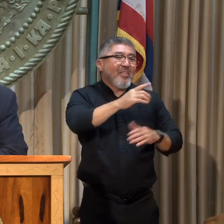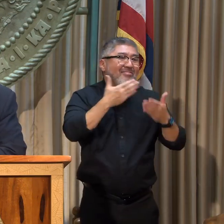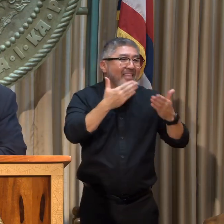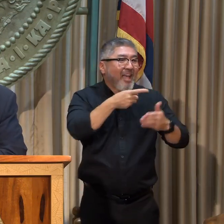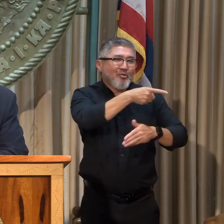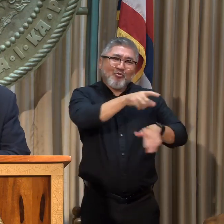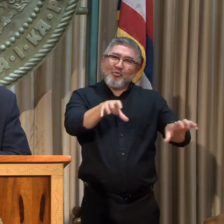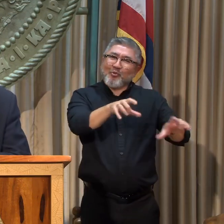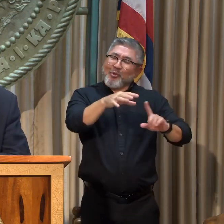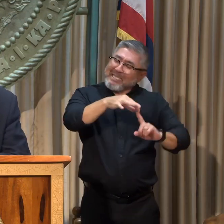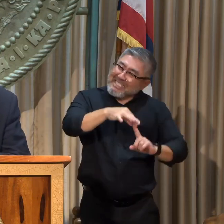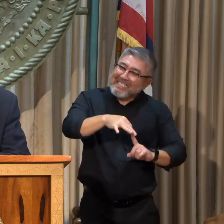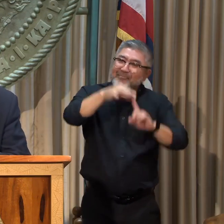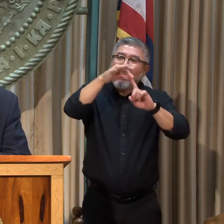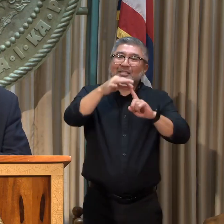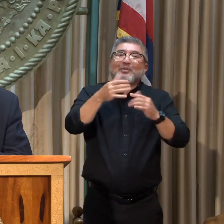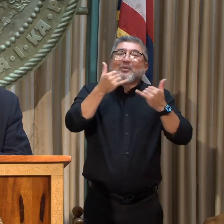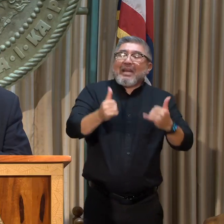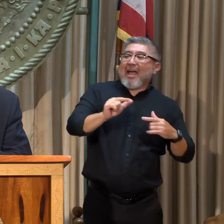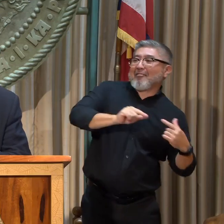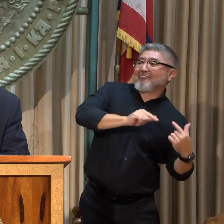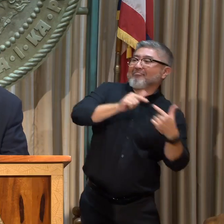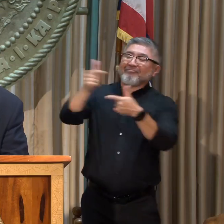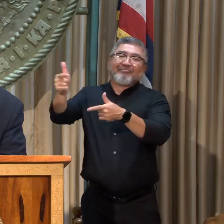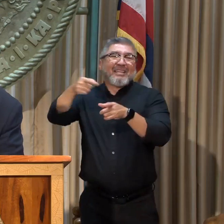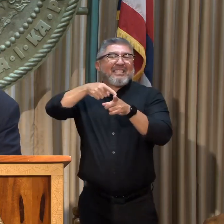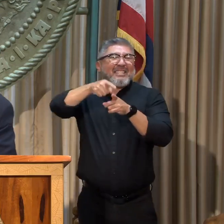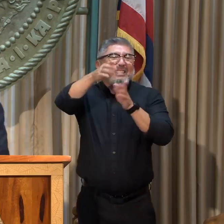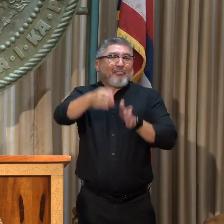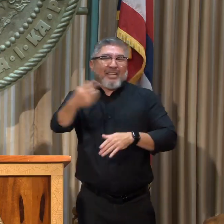I will sit down and hear the real experts now. Aloha.